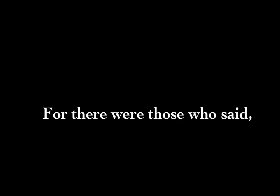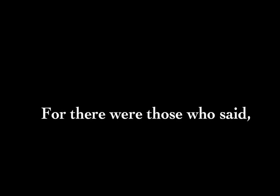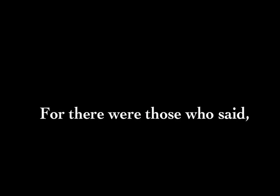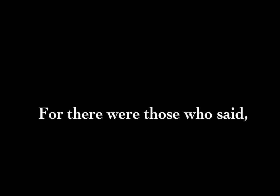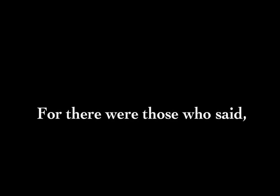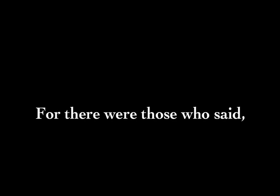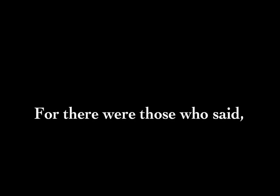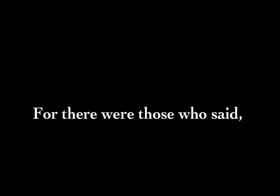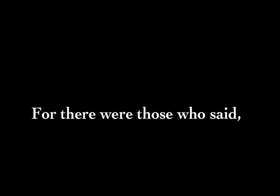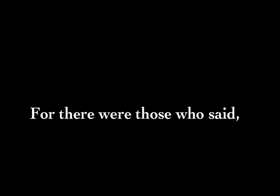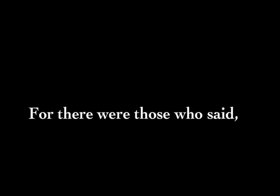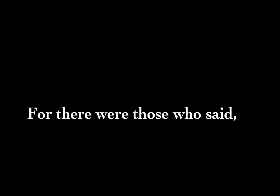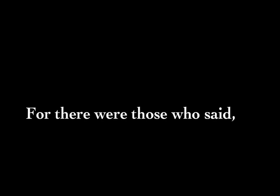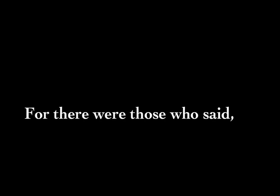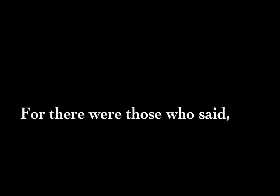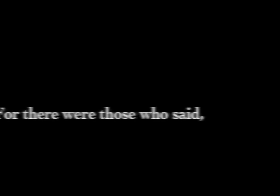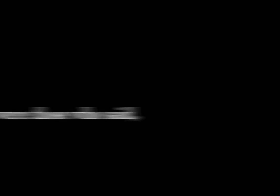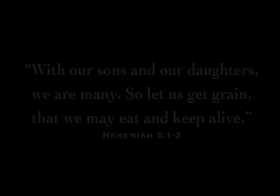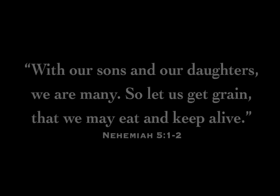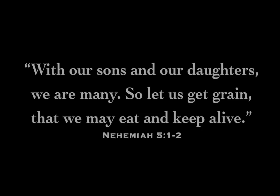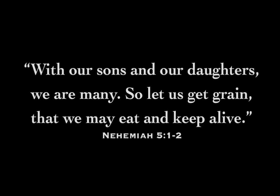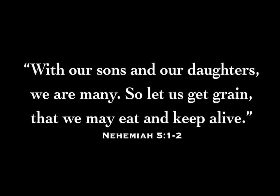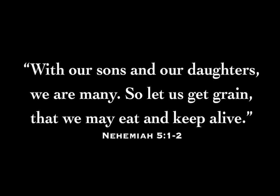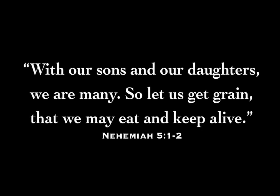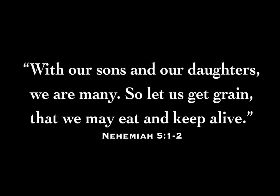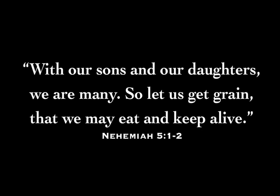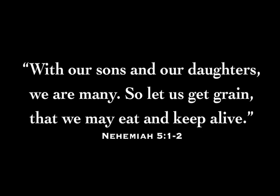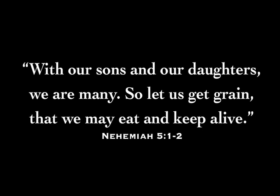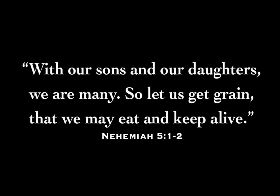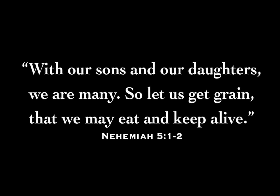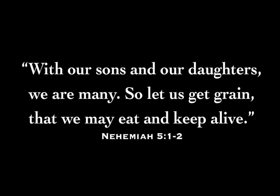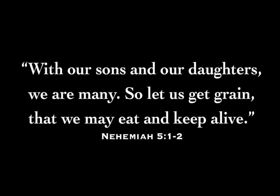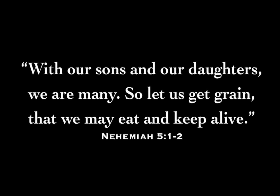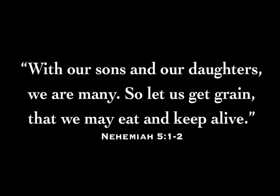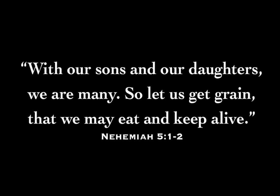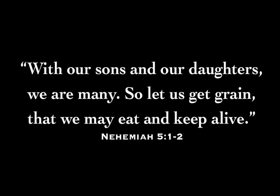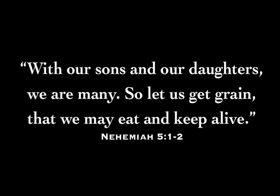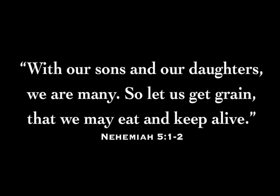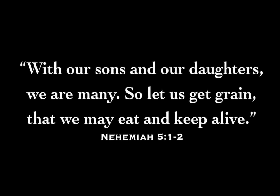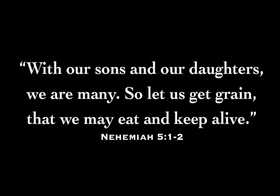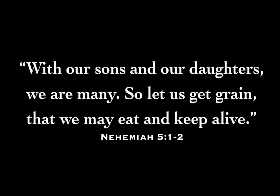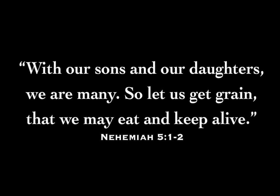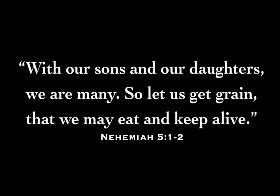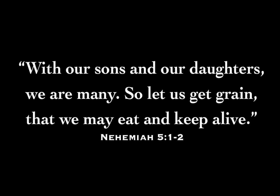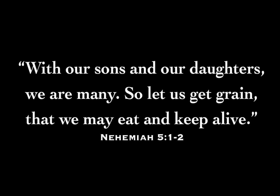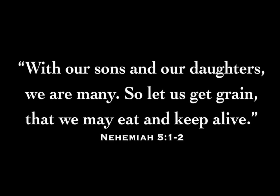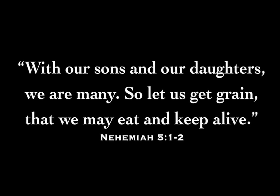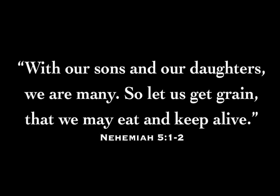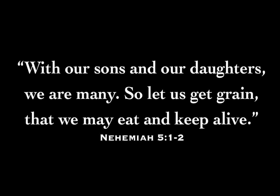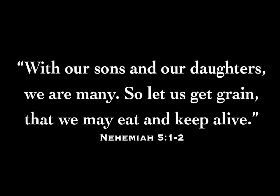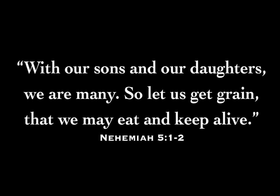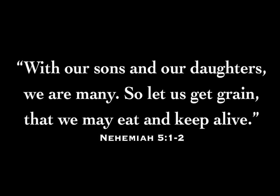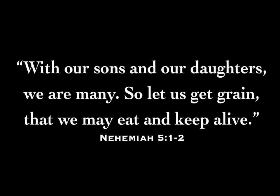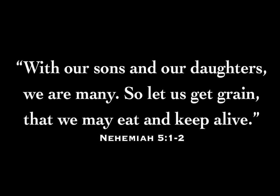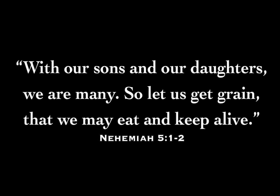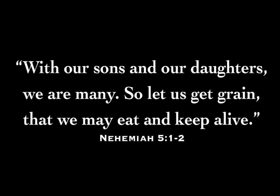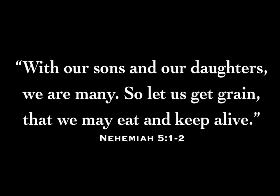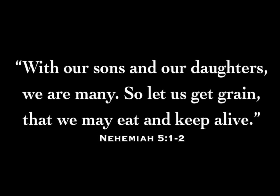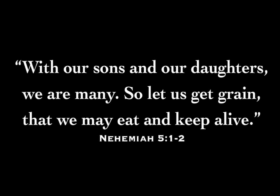for there were those who said with our sons and our daughters we are many so let us get grain that we may eat and keep